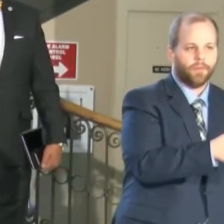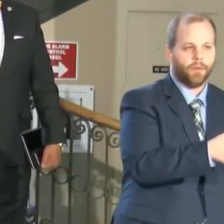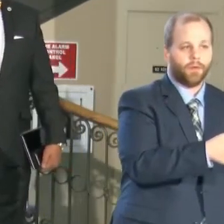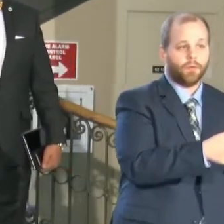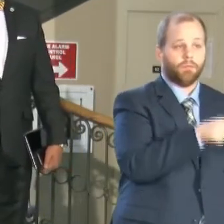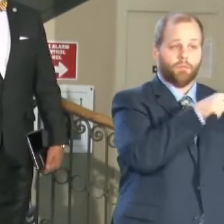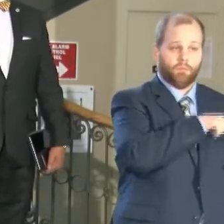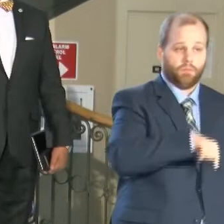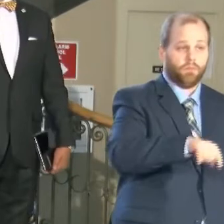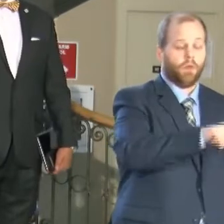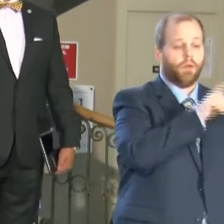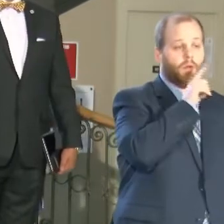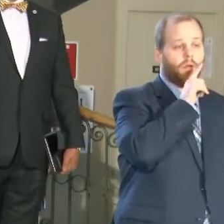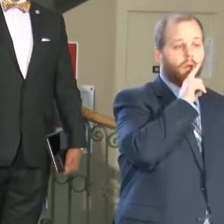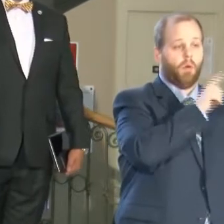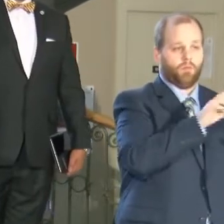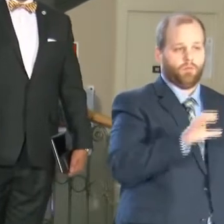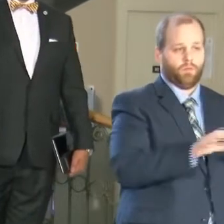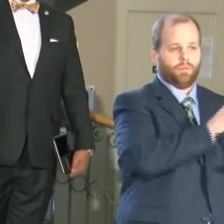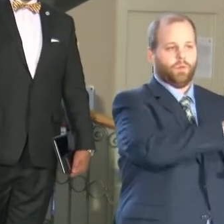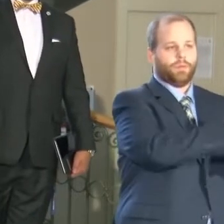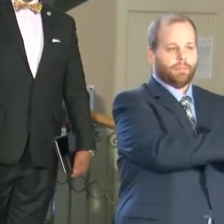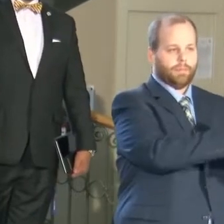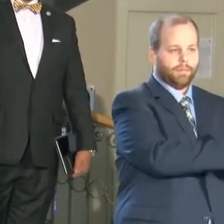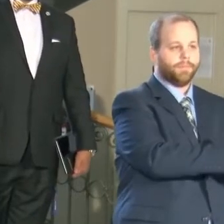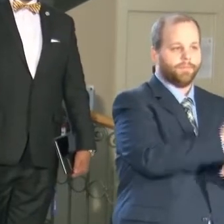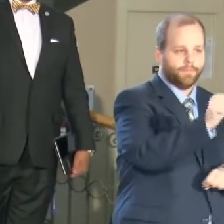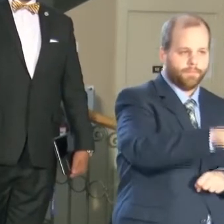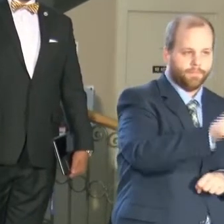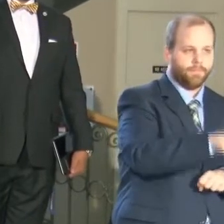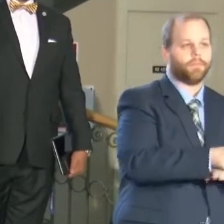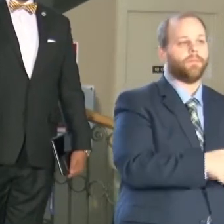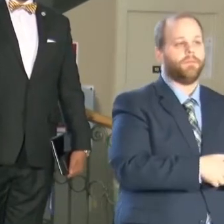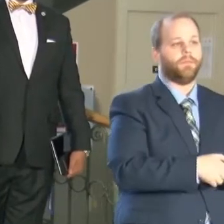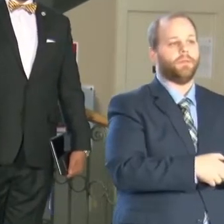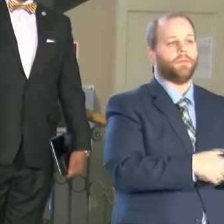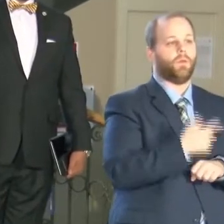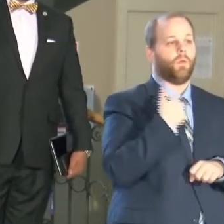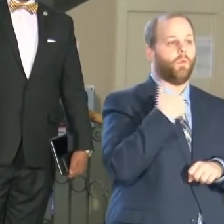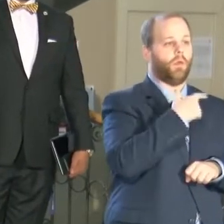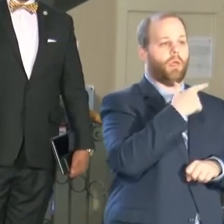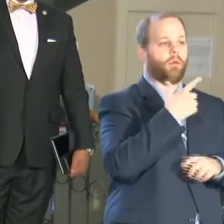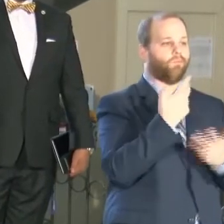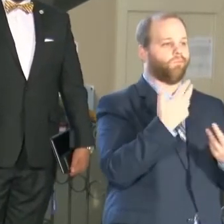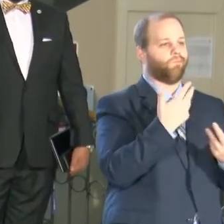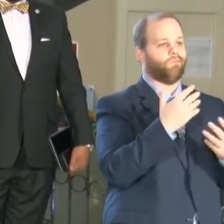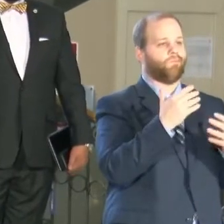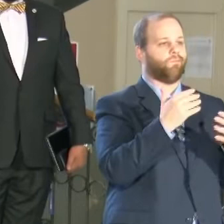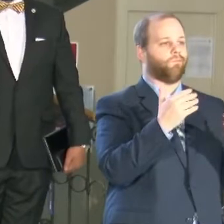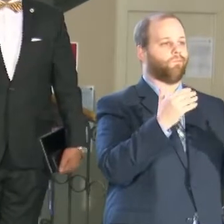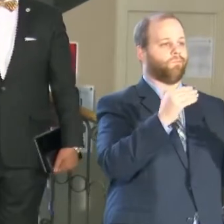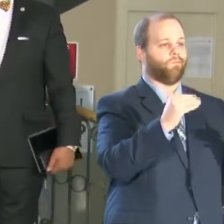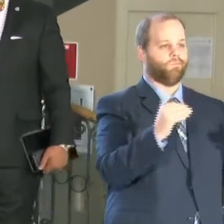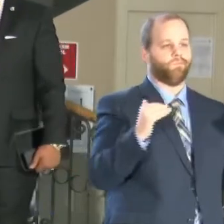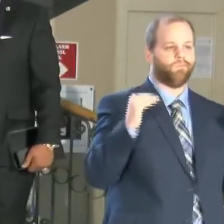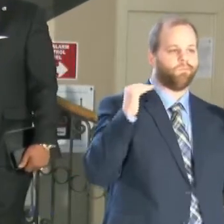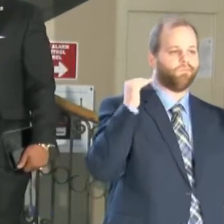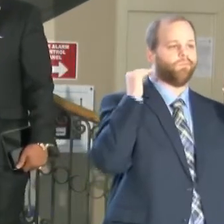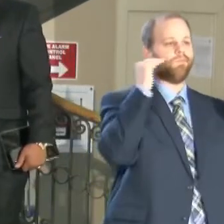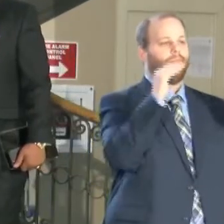doing their job. We had the highest full-time complement of officers today than we did in 2016.